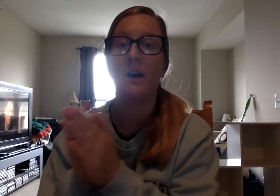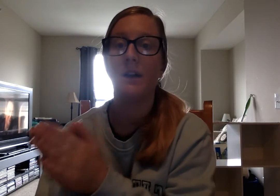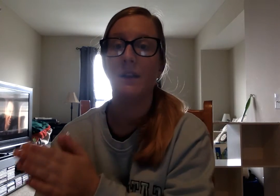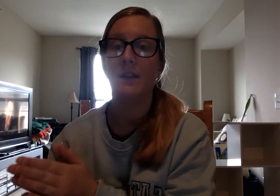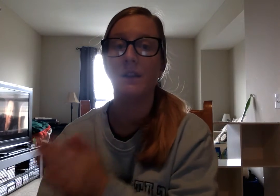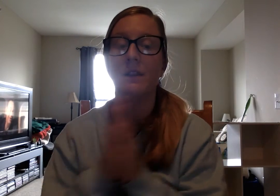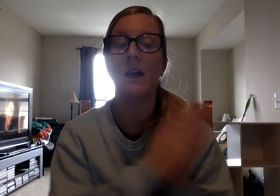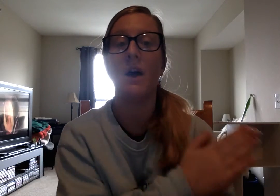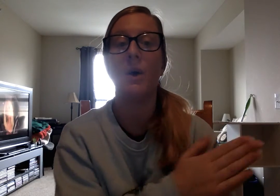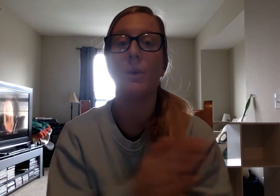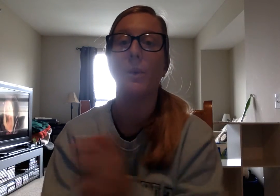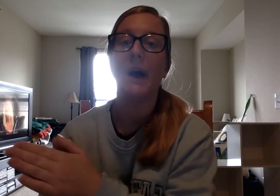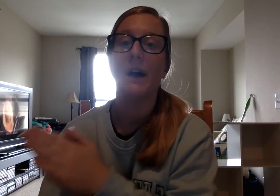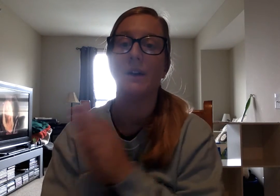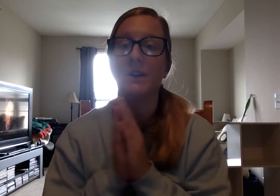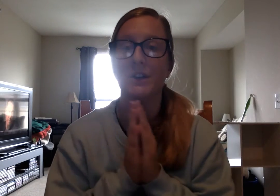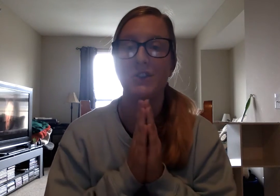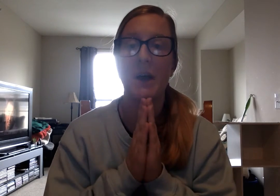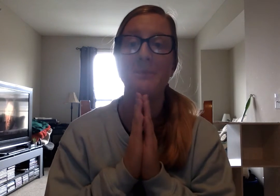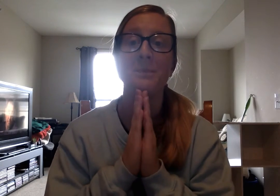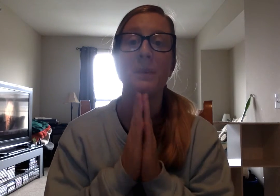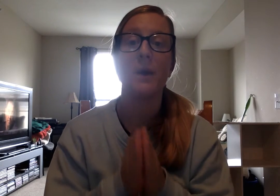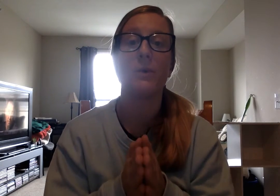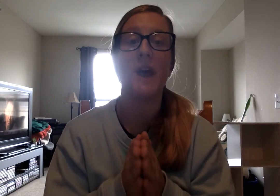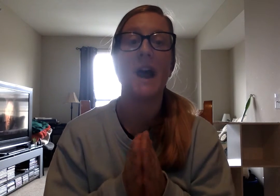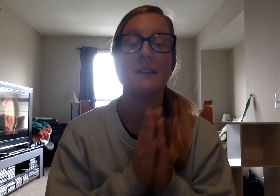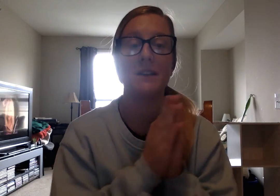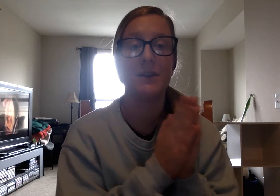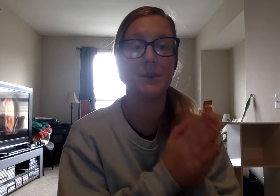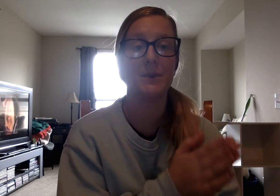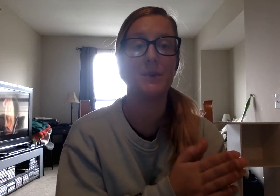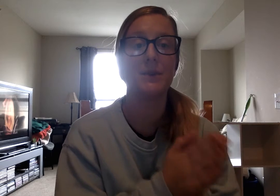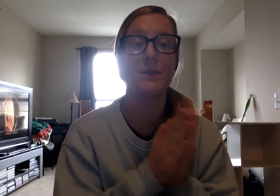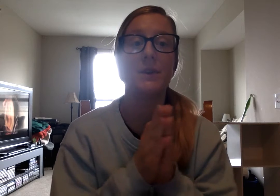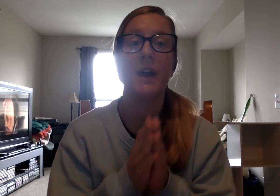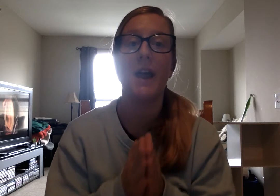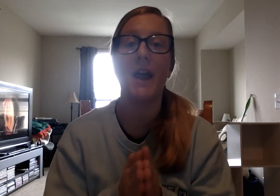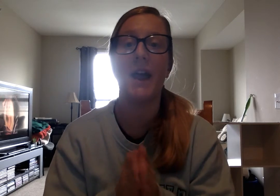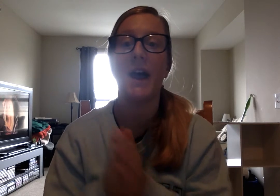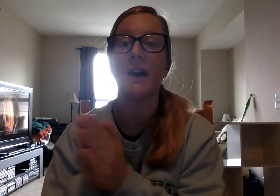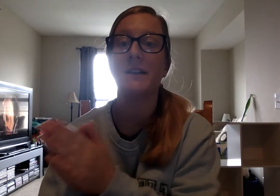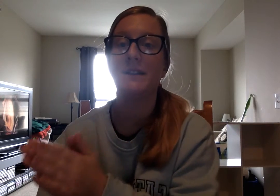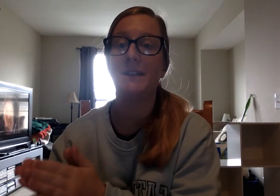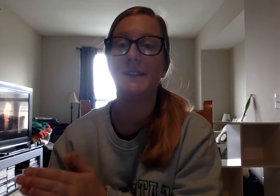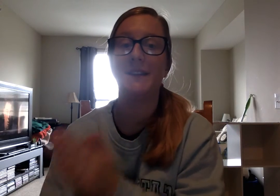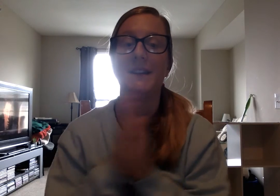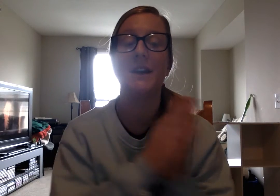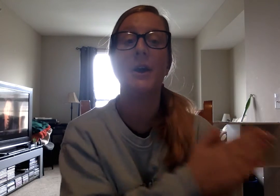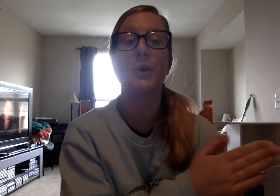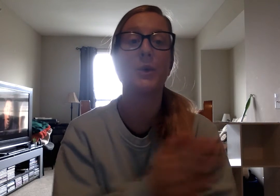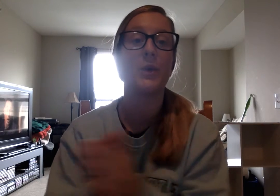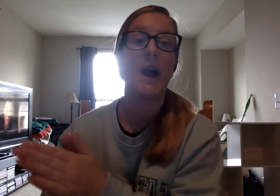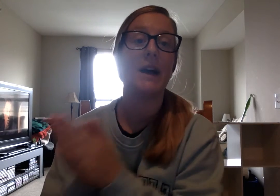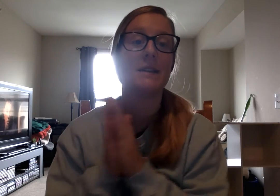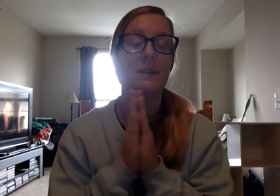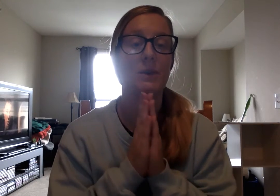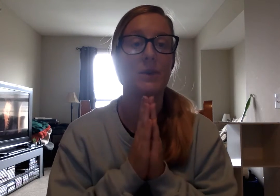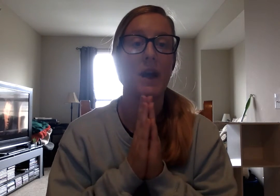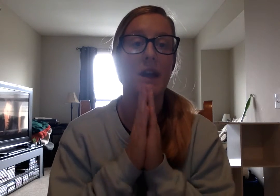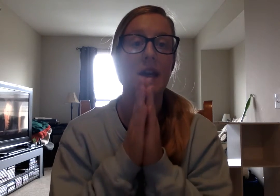-well. Good job. Rat. R-A-T. Rat. Ready?